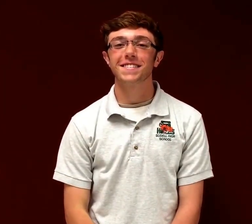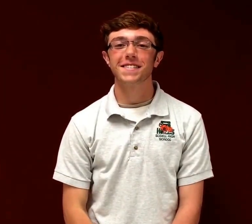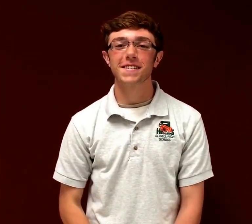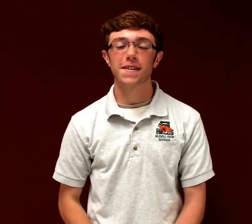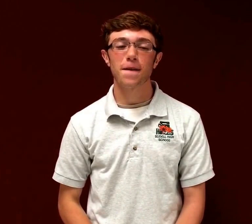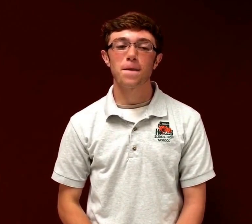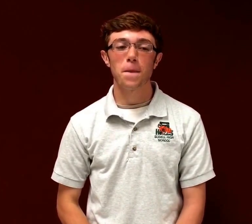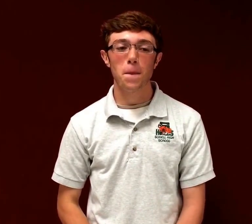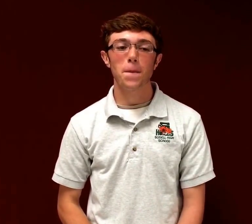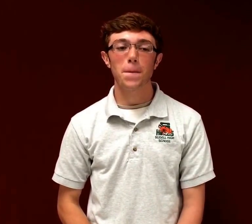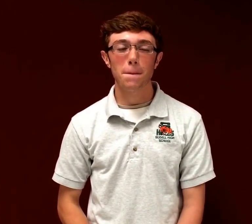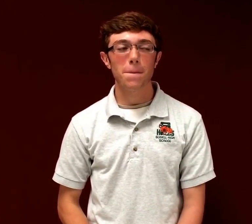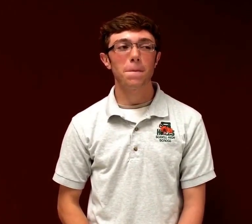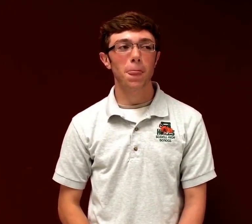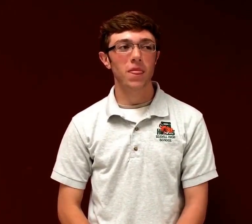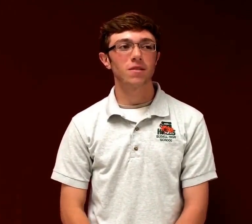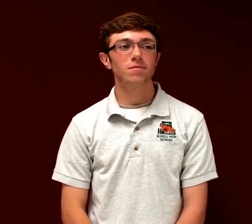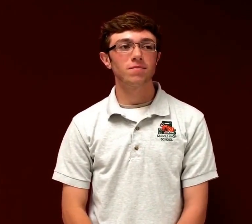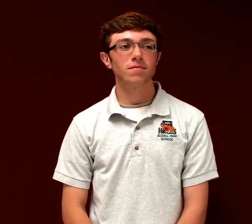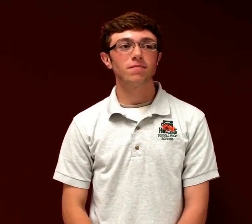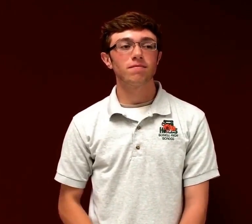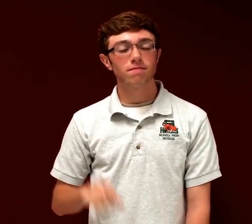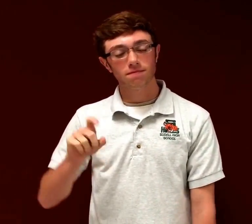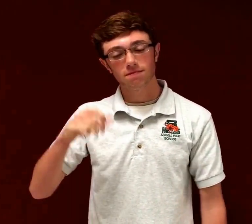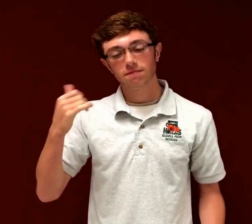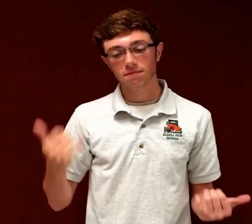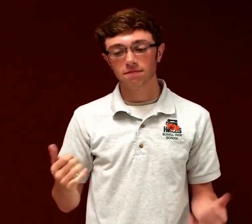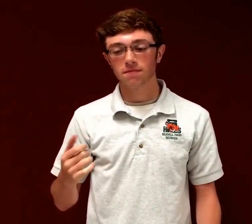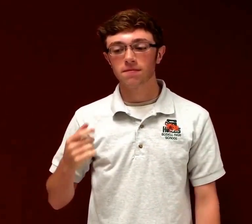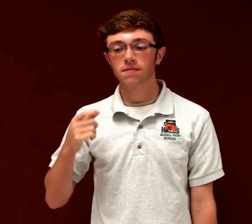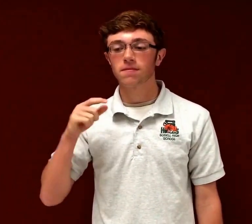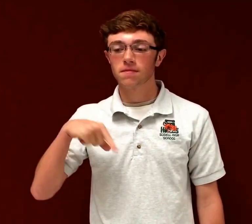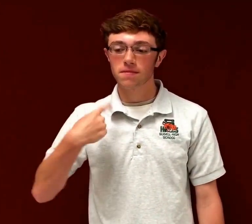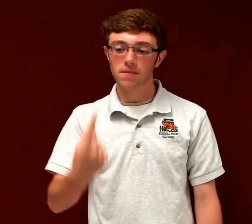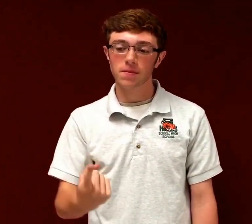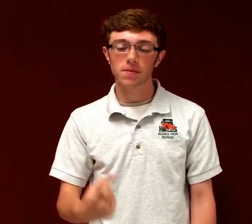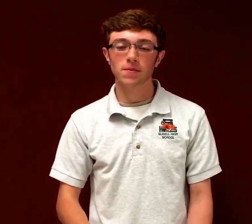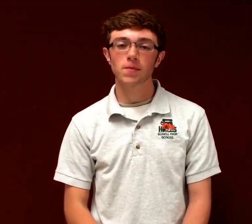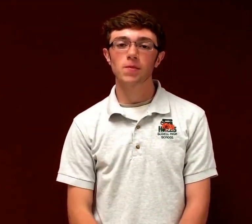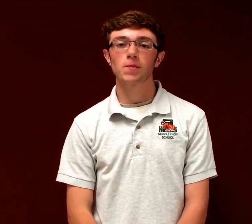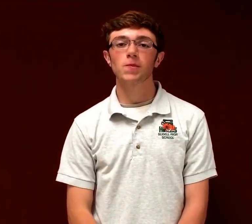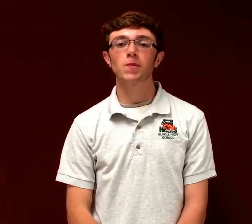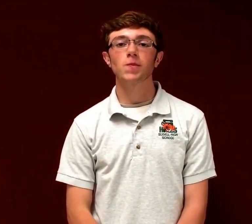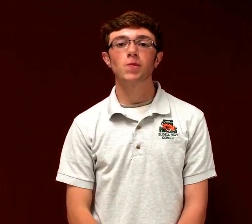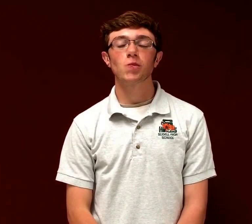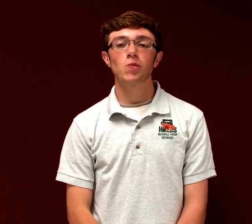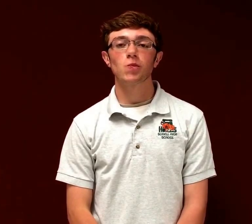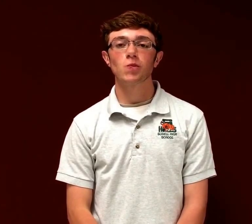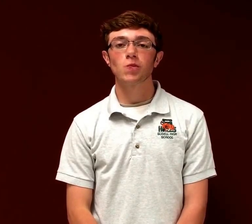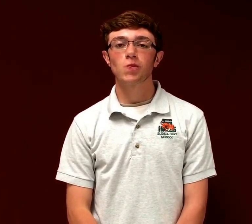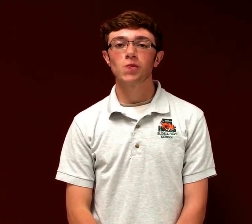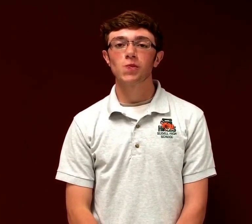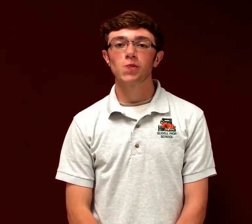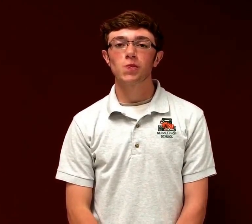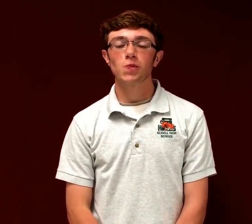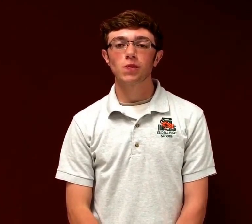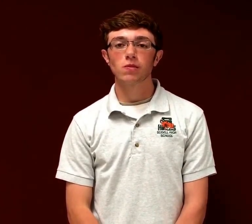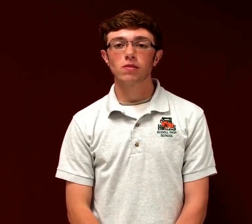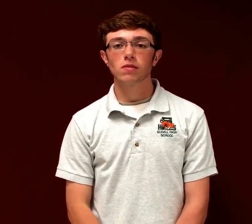won't you do this 100 now is in your soul, and